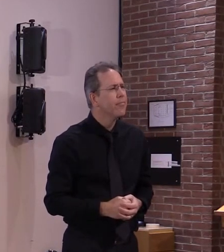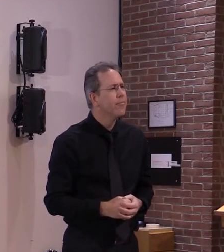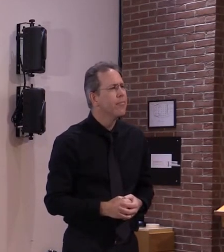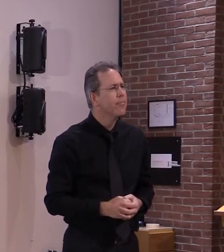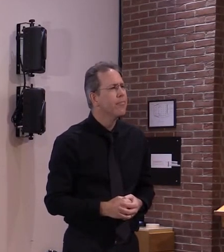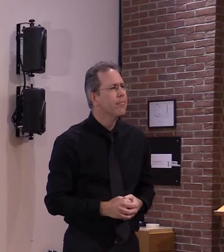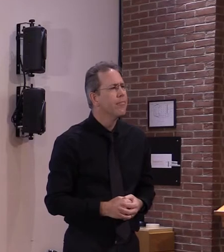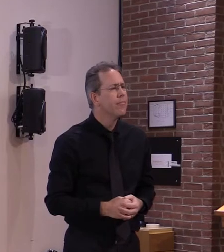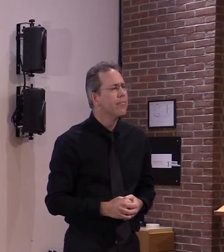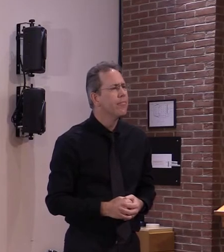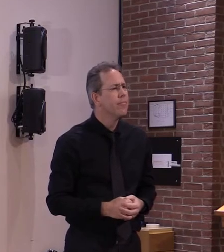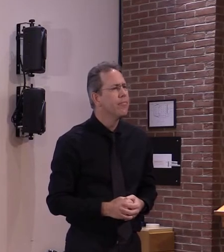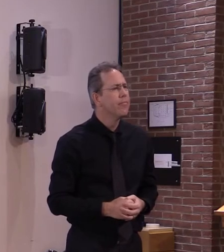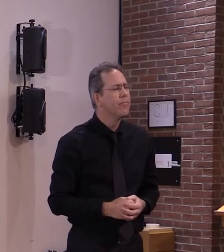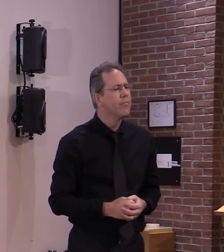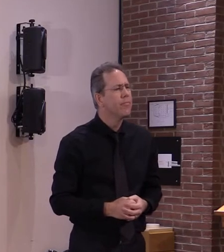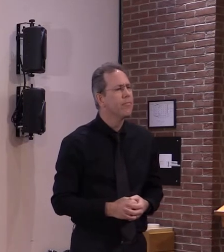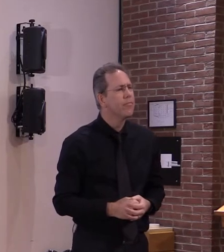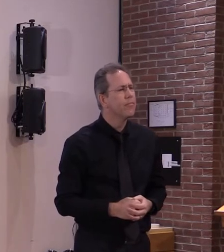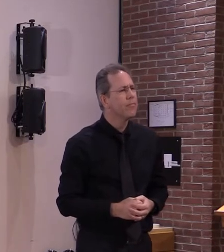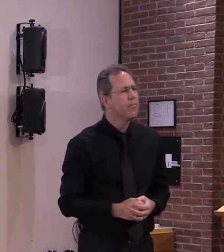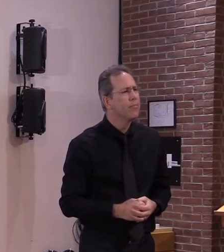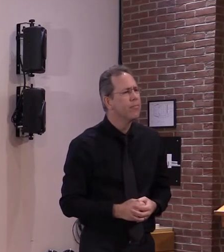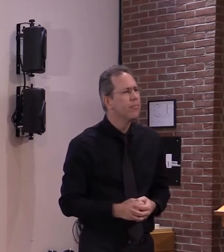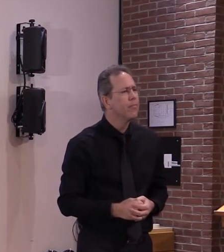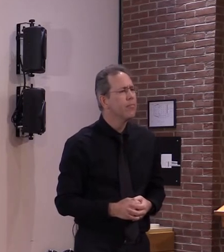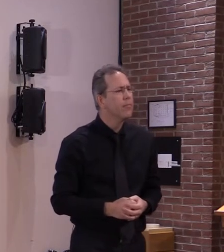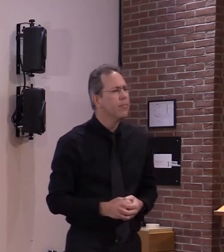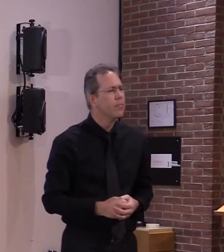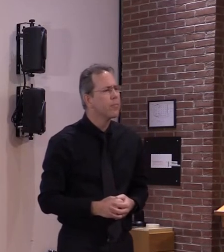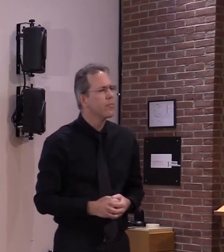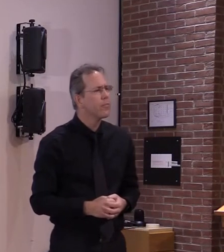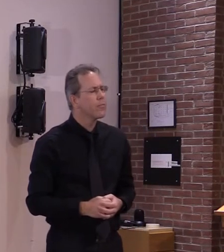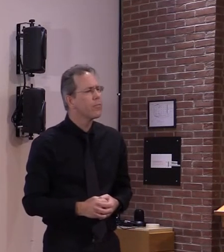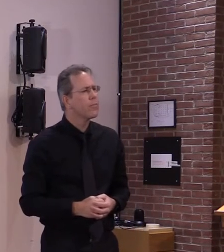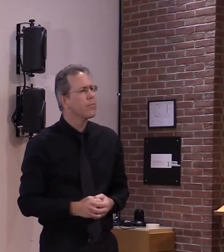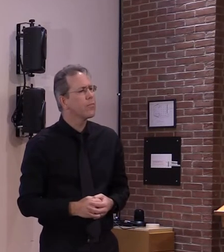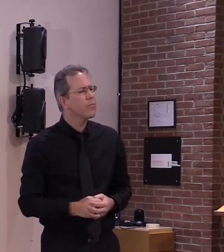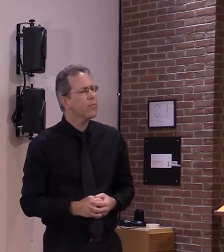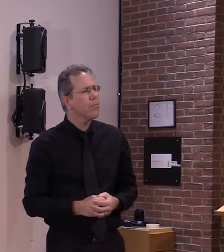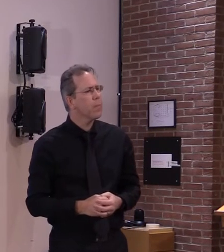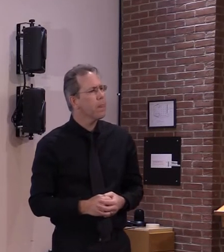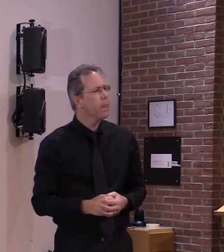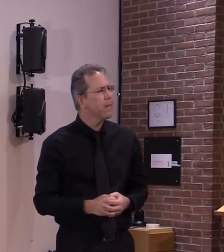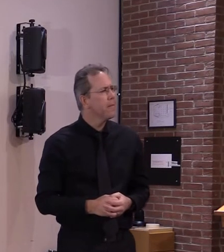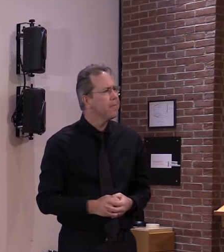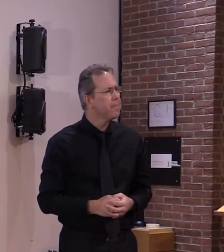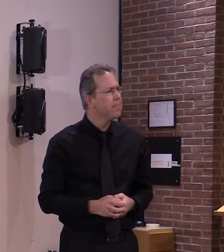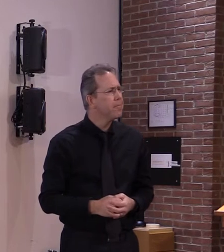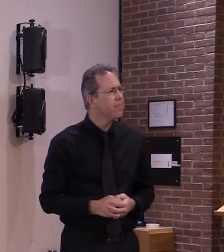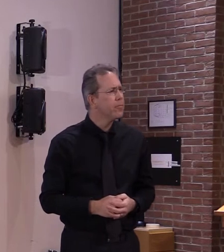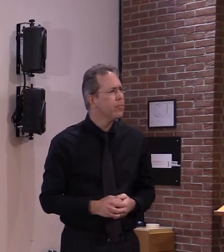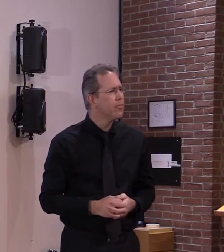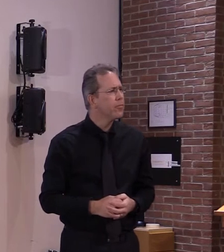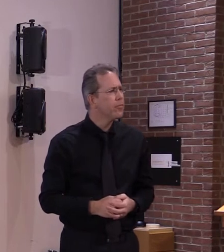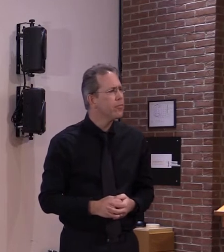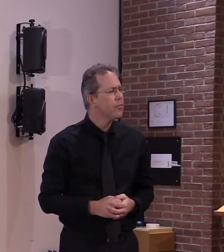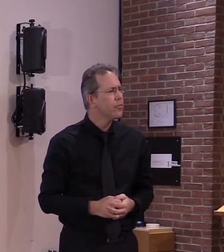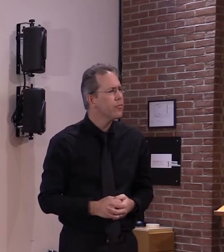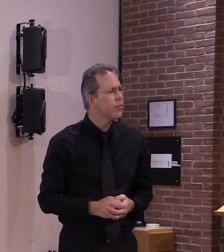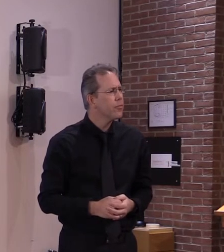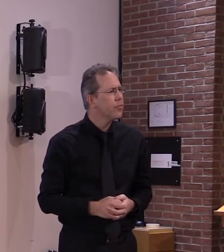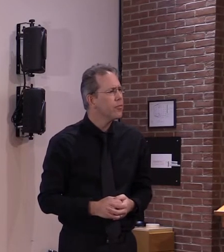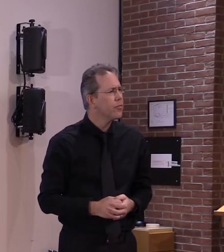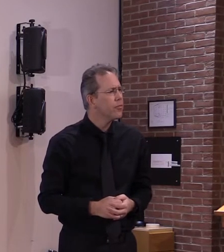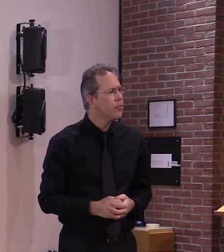population as more and more members of the population get vaccinated do you anticipate seeing a drop